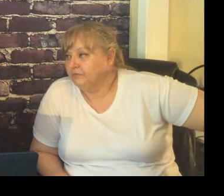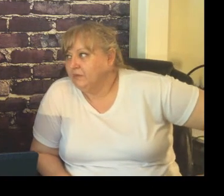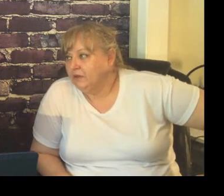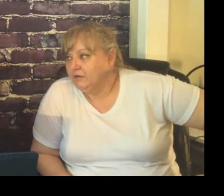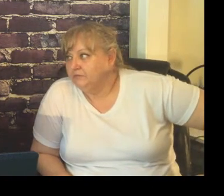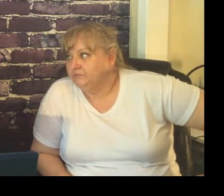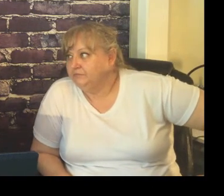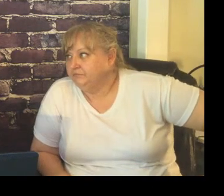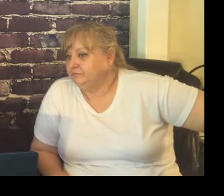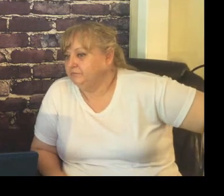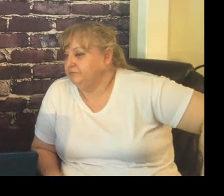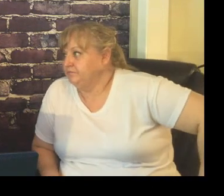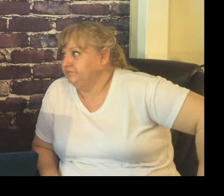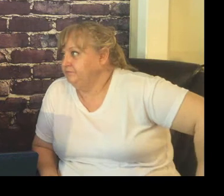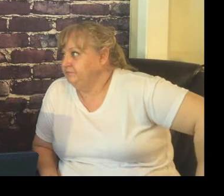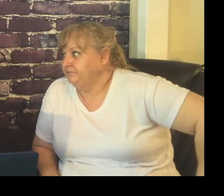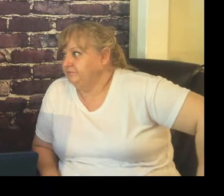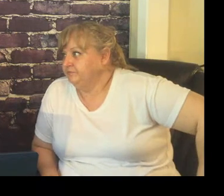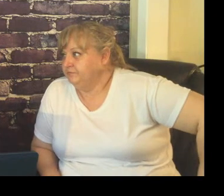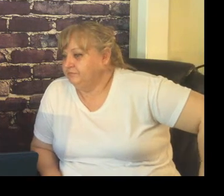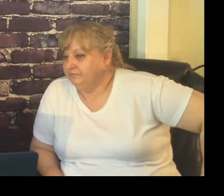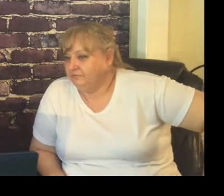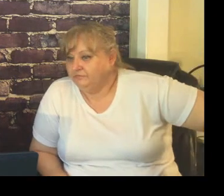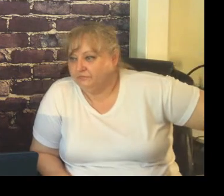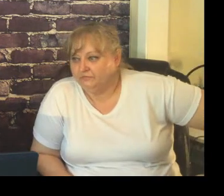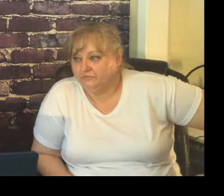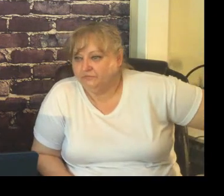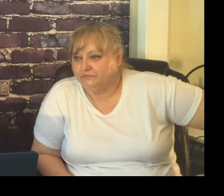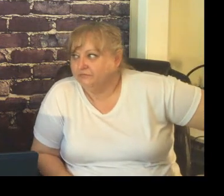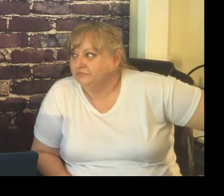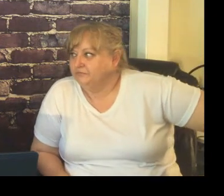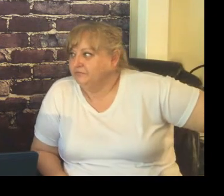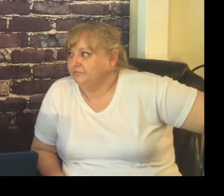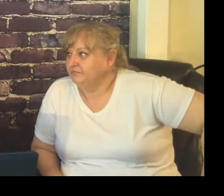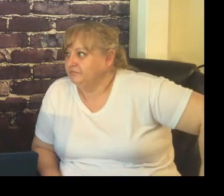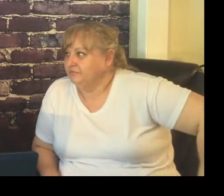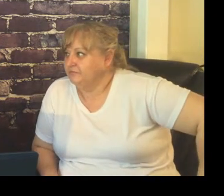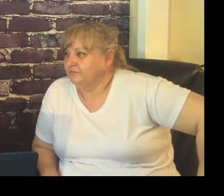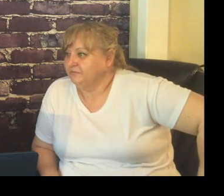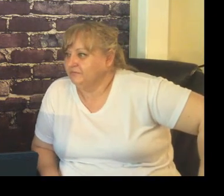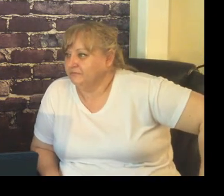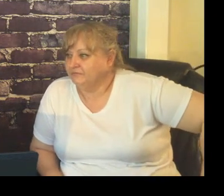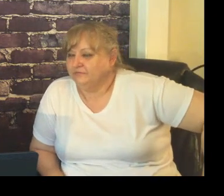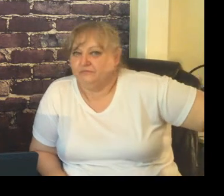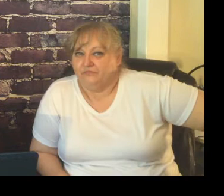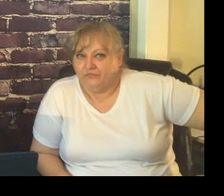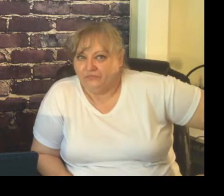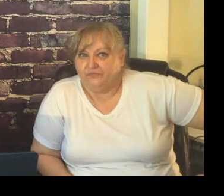it was amazing that when something did go wrong I rest assured that we had those parents